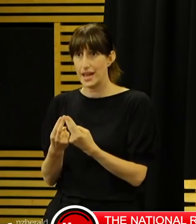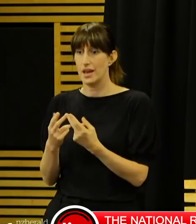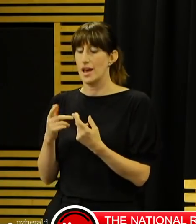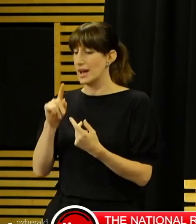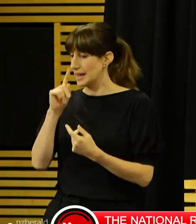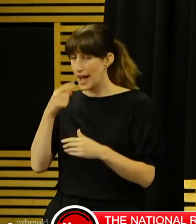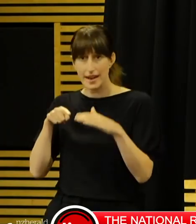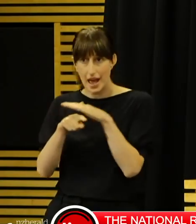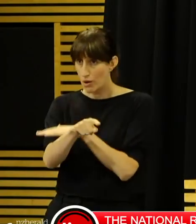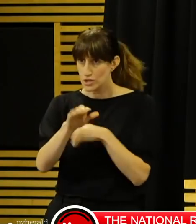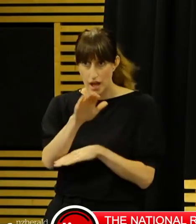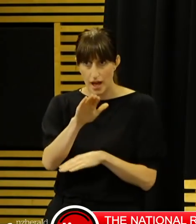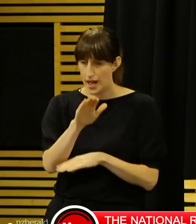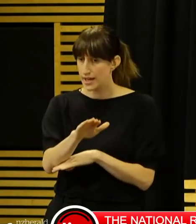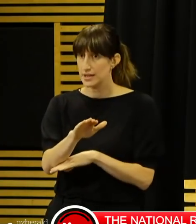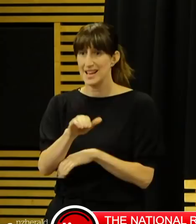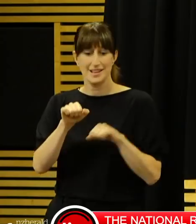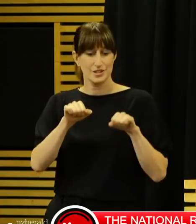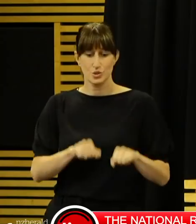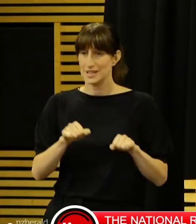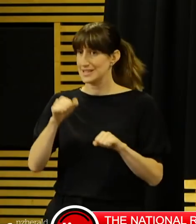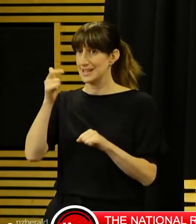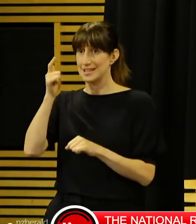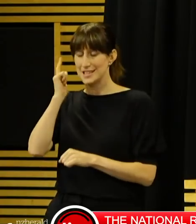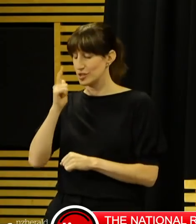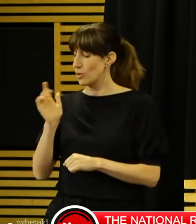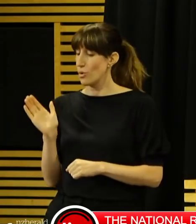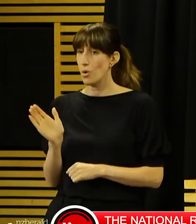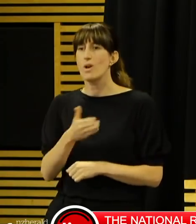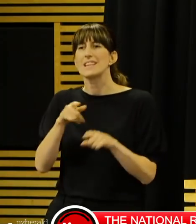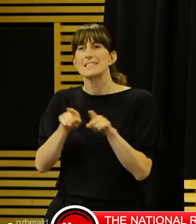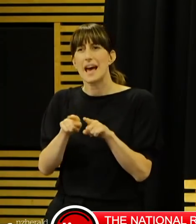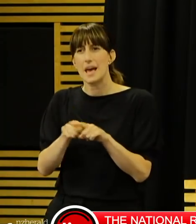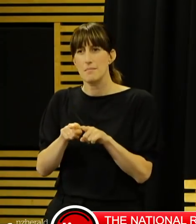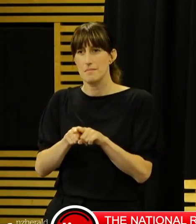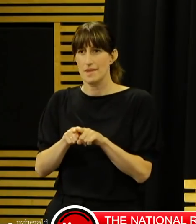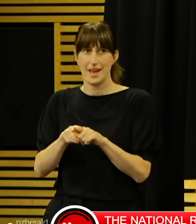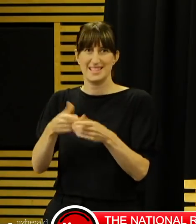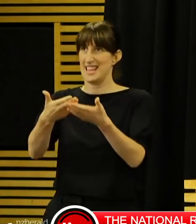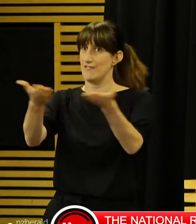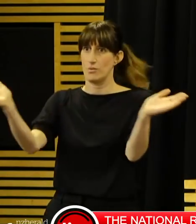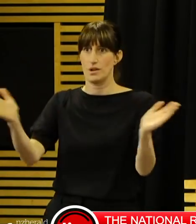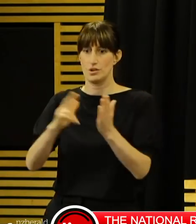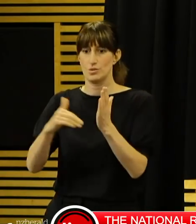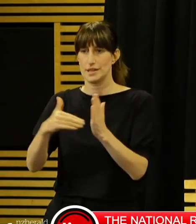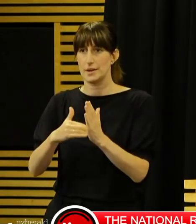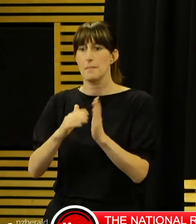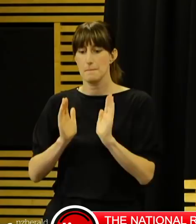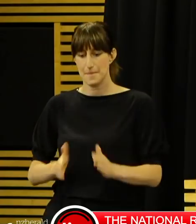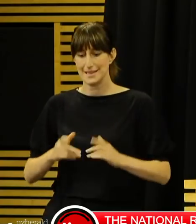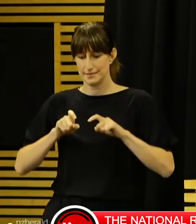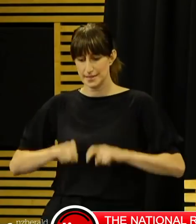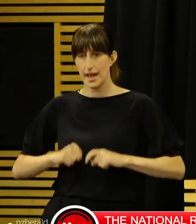outside their home. They will be in the same boat as all New Zealanders, of course, from midnight tonight, and they should keep physical